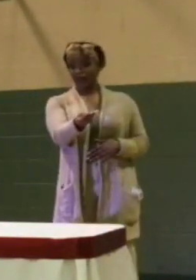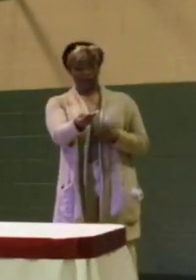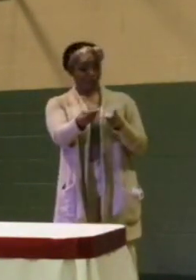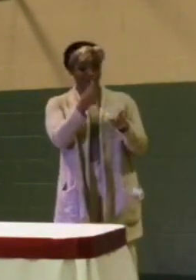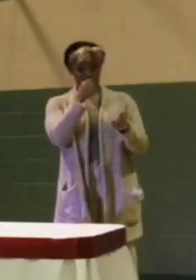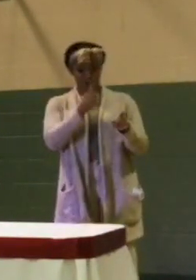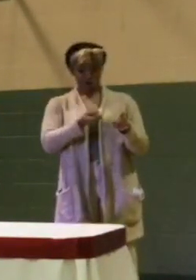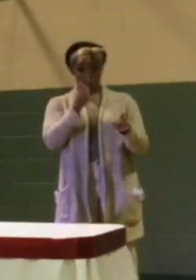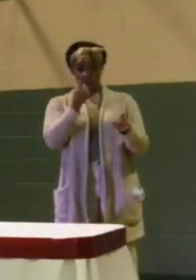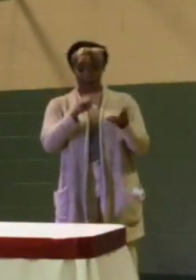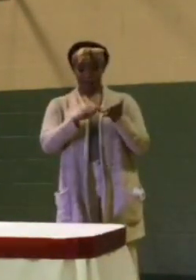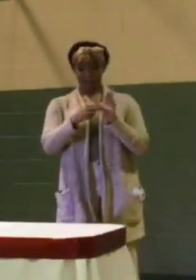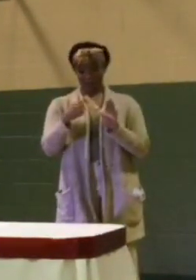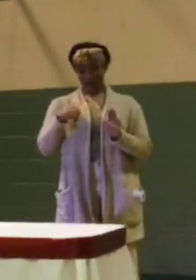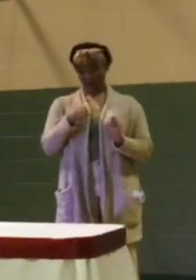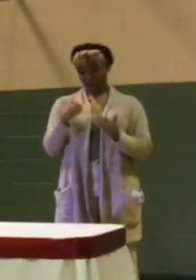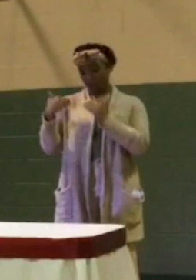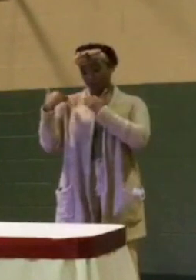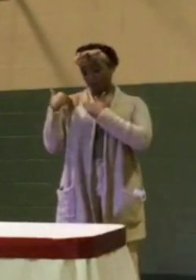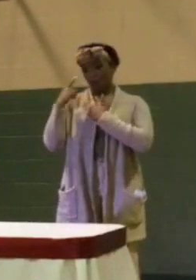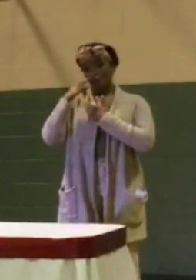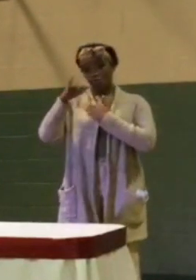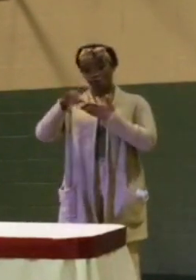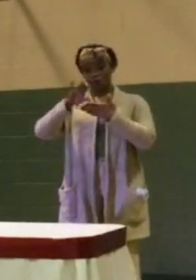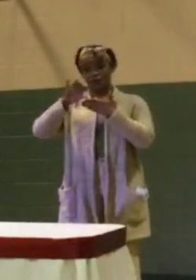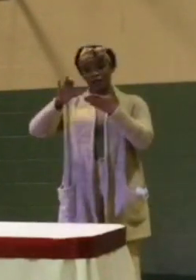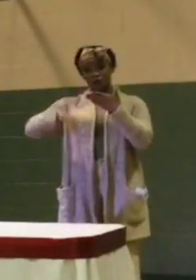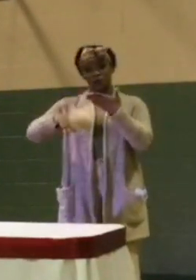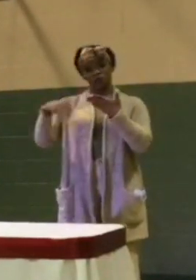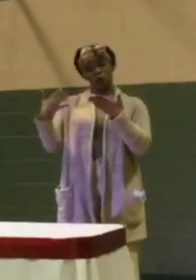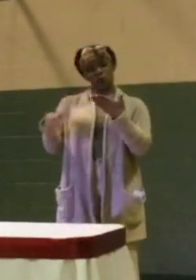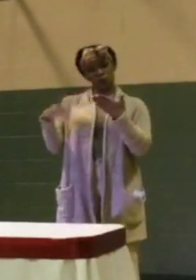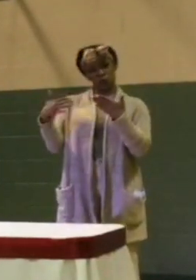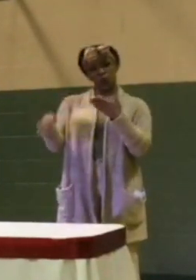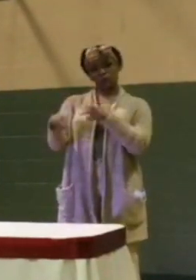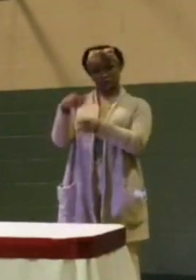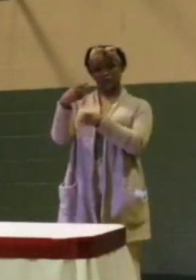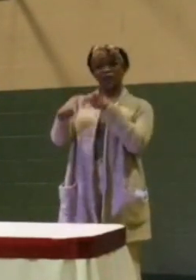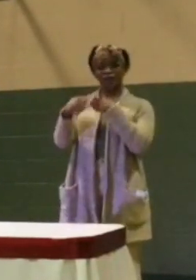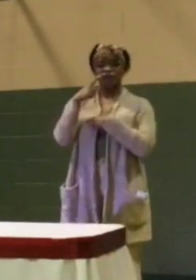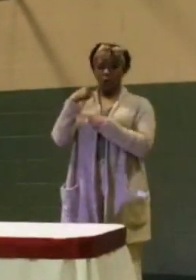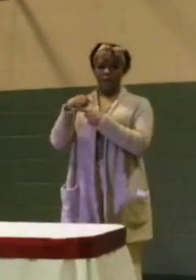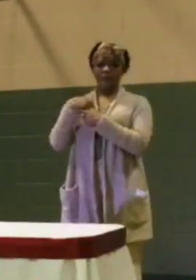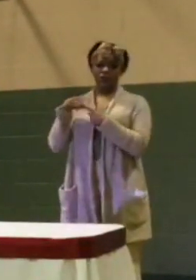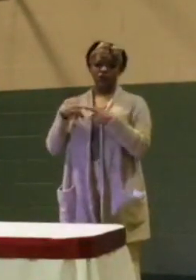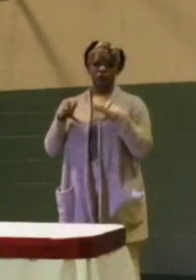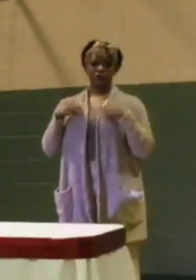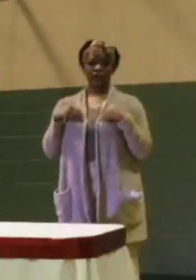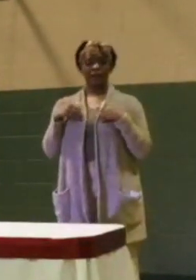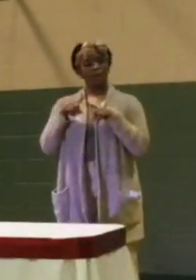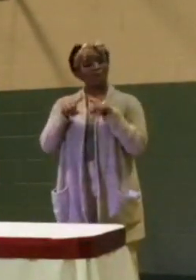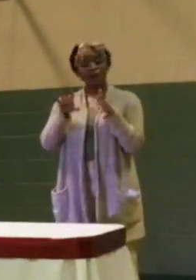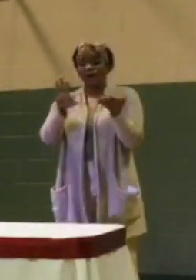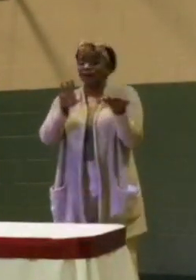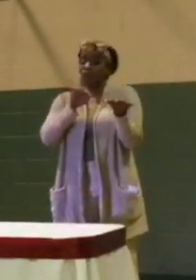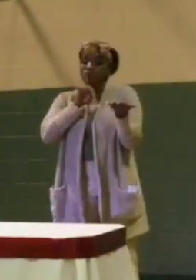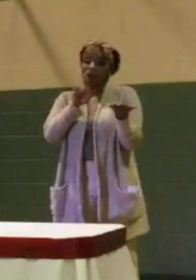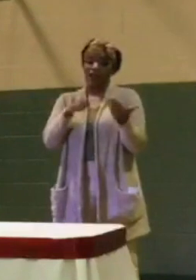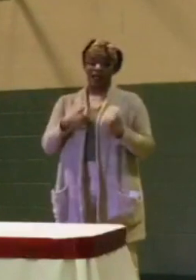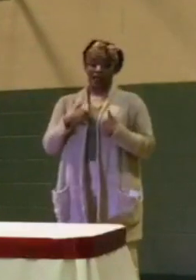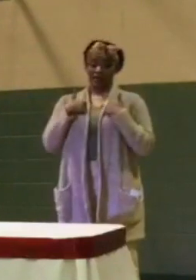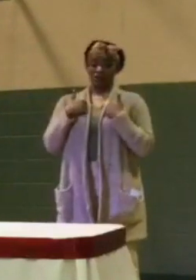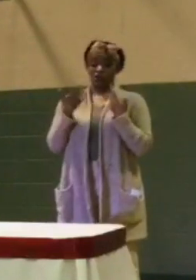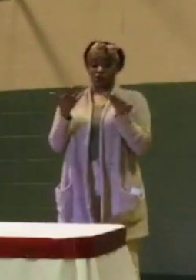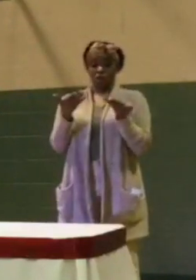have to deal with the consequences that come with that. And that was a hard ordinance for me to deal with. But the reality is, let